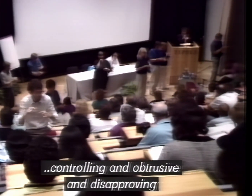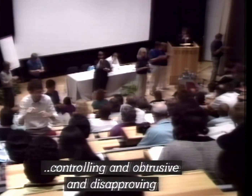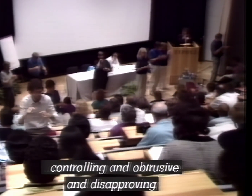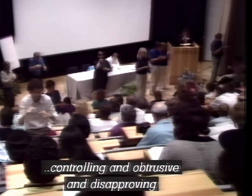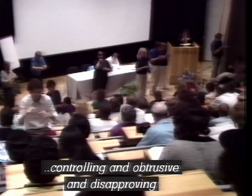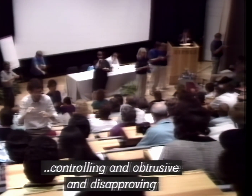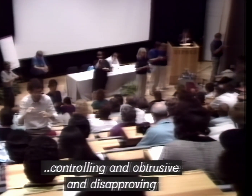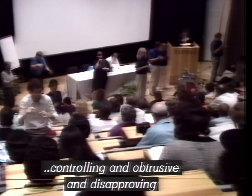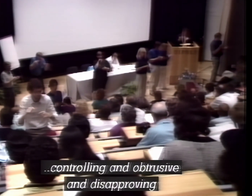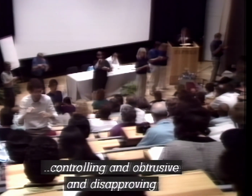-ctrusive,